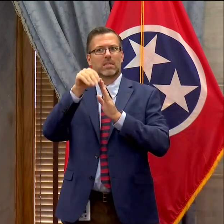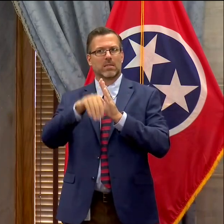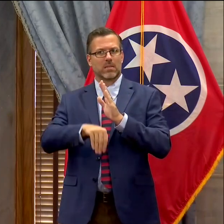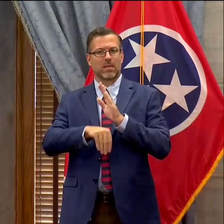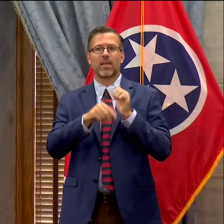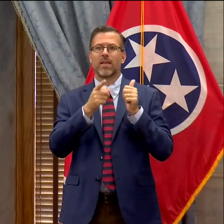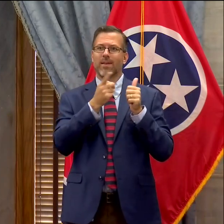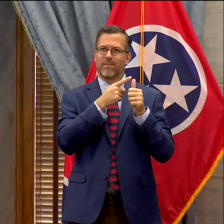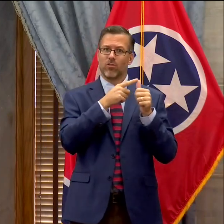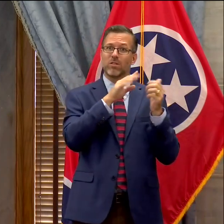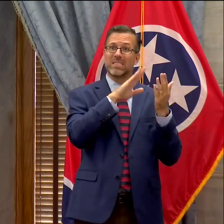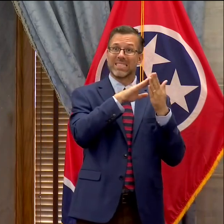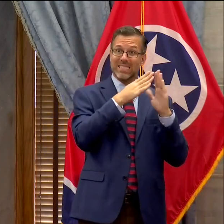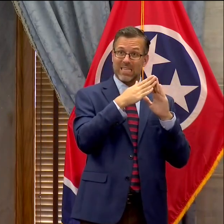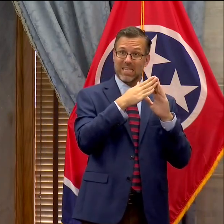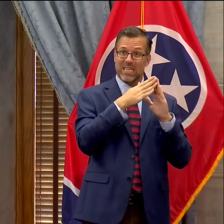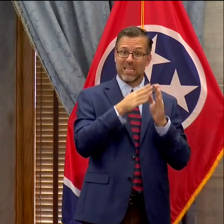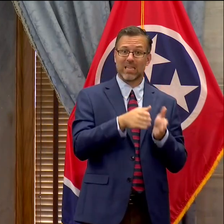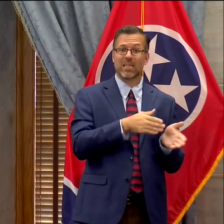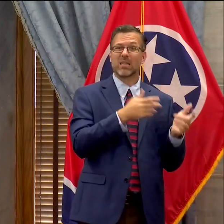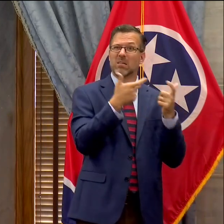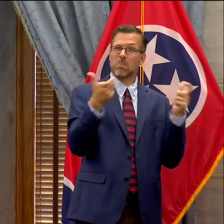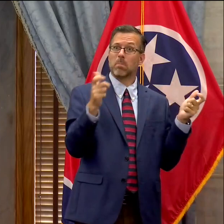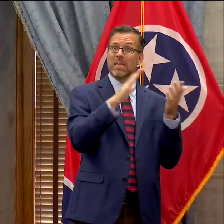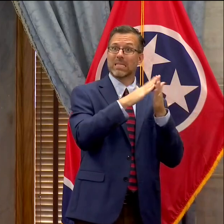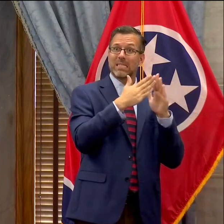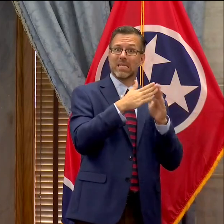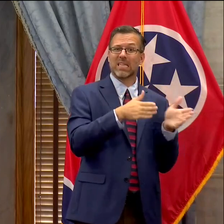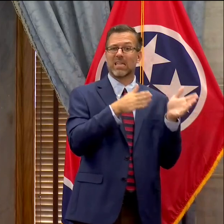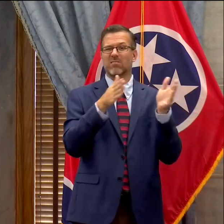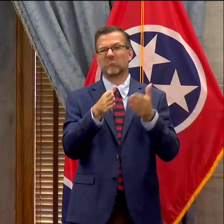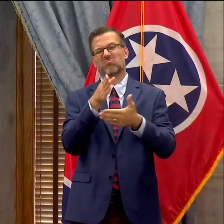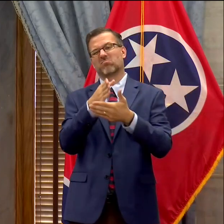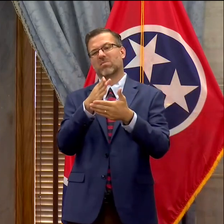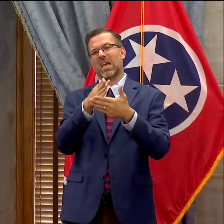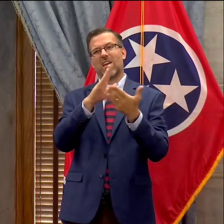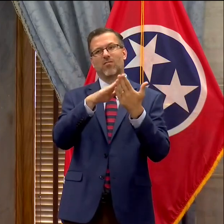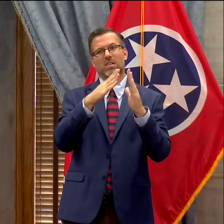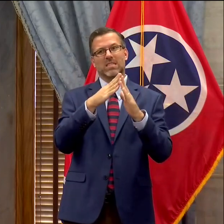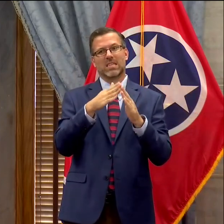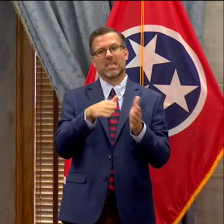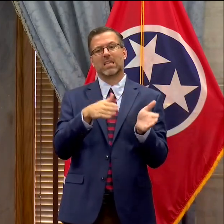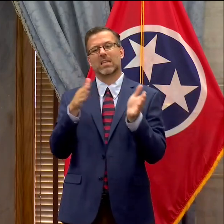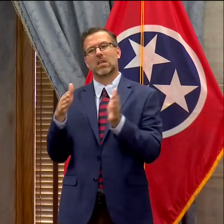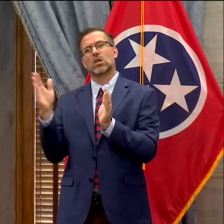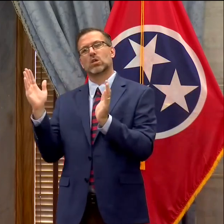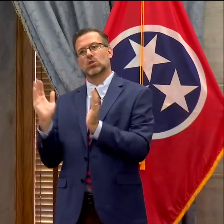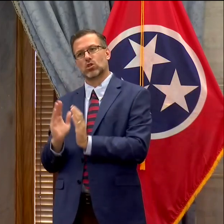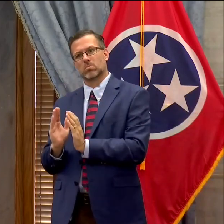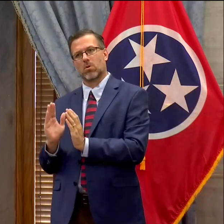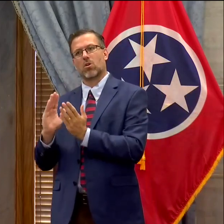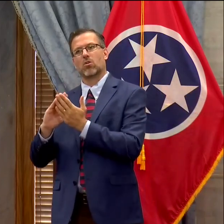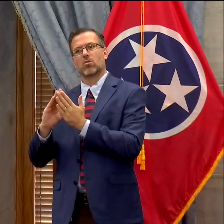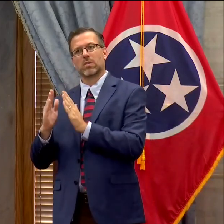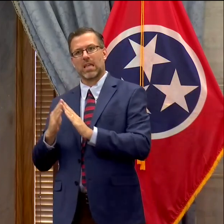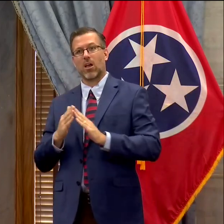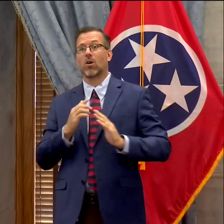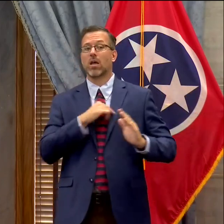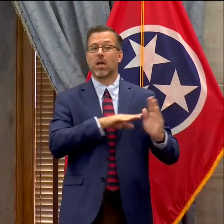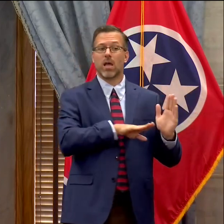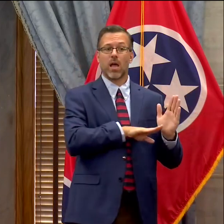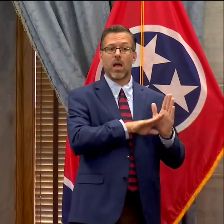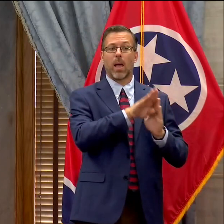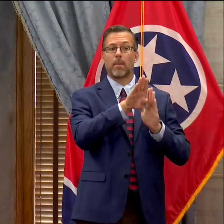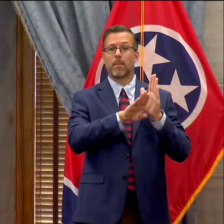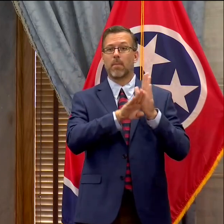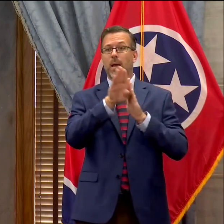and then mid-sized and then rural areas. So with the stabilization or even decline in our urban and mid